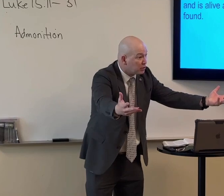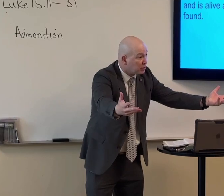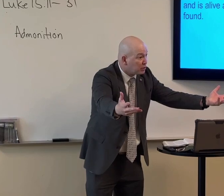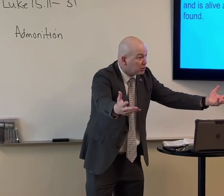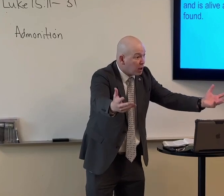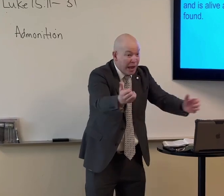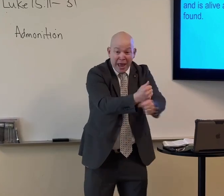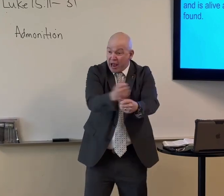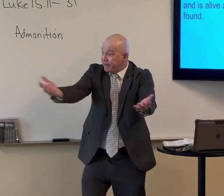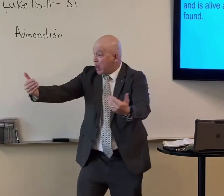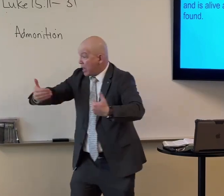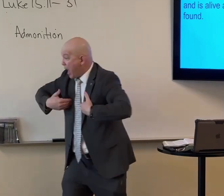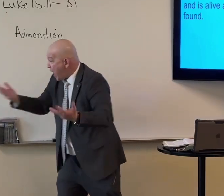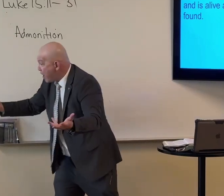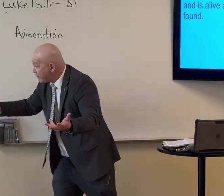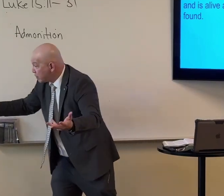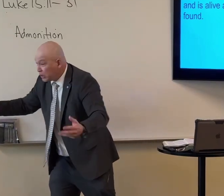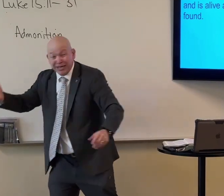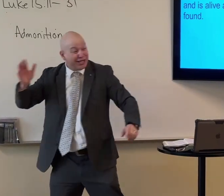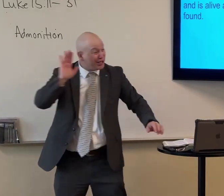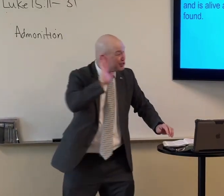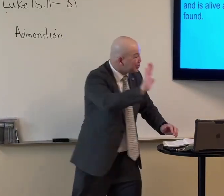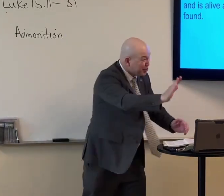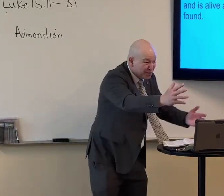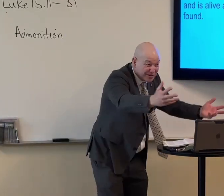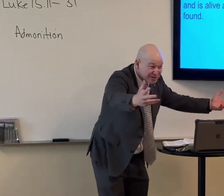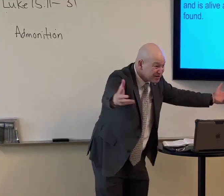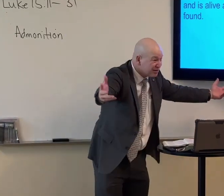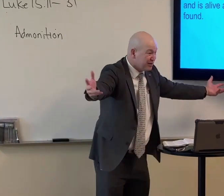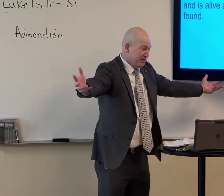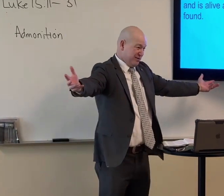Our relationship, son, should be enough. Remember, all that I have is yours.